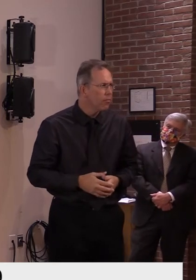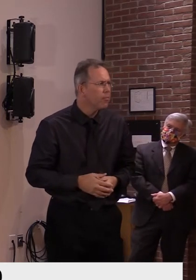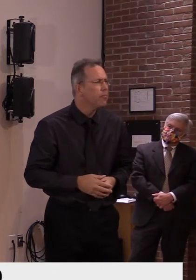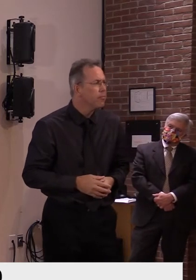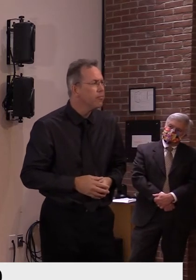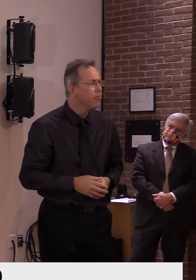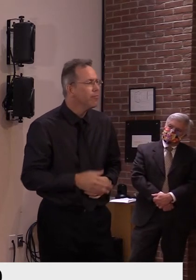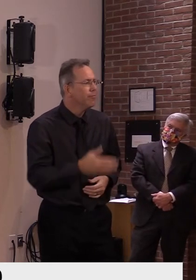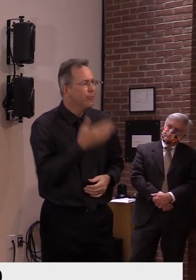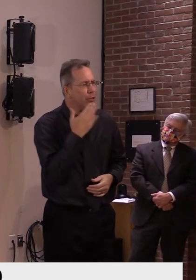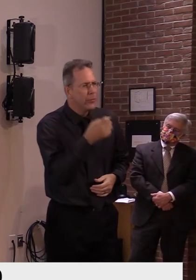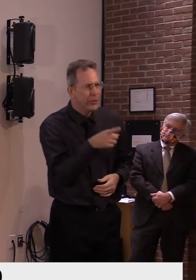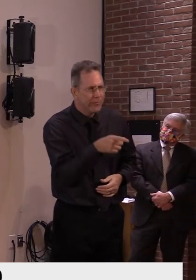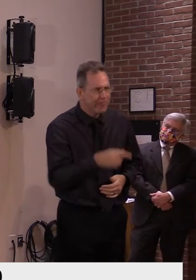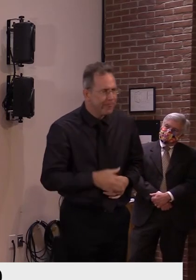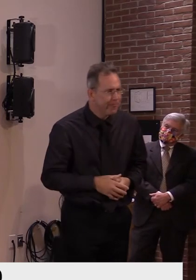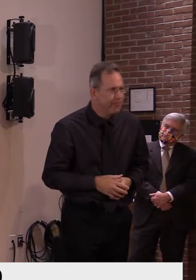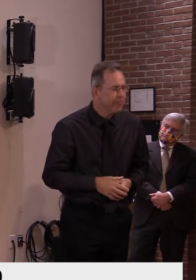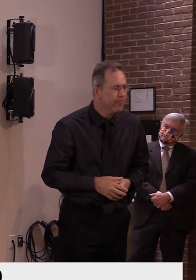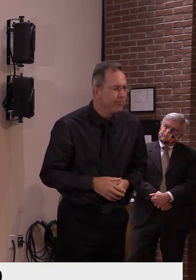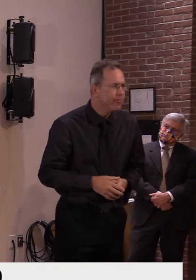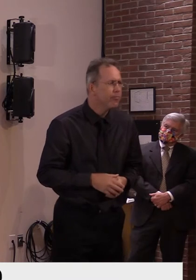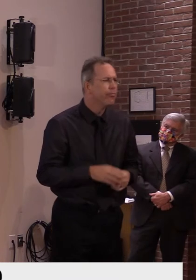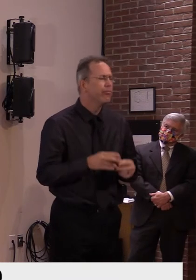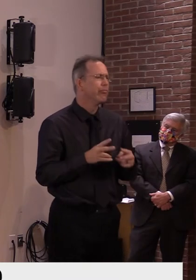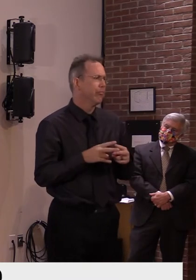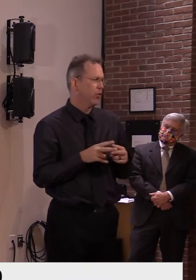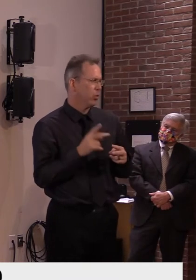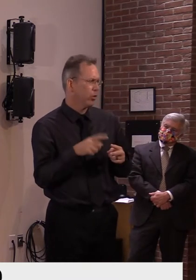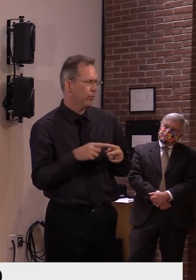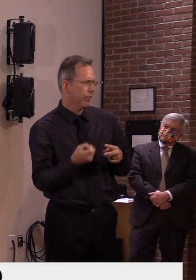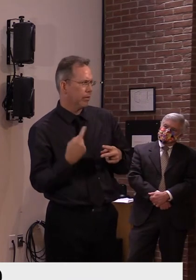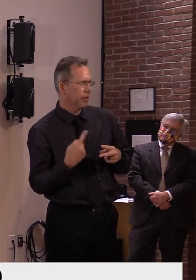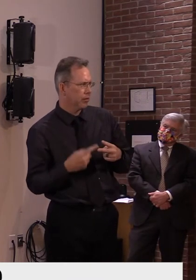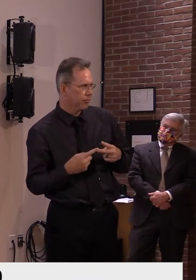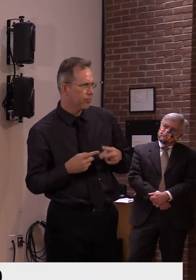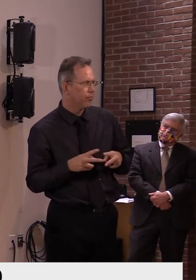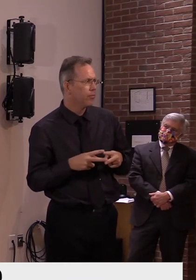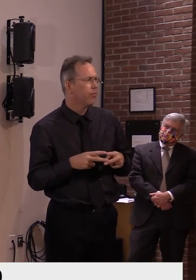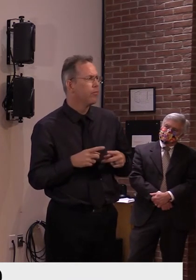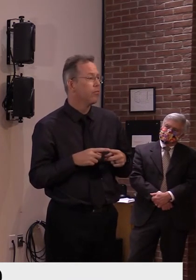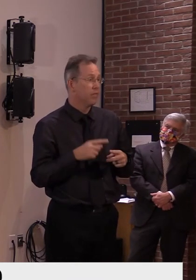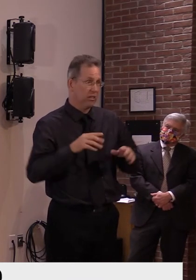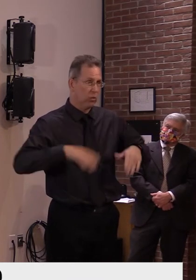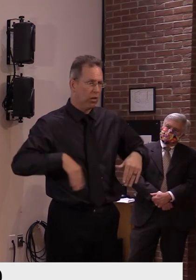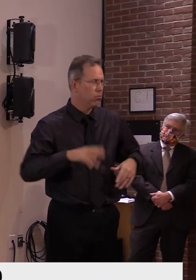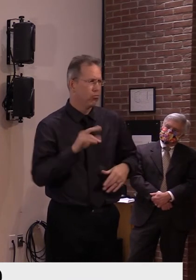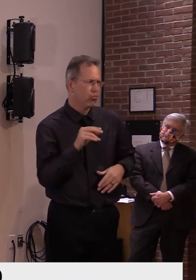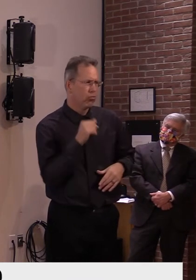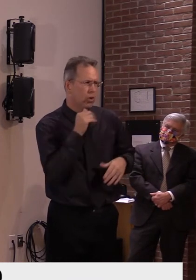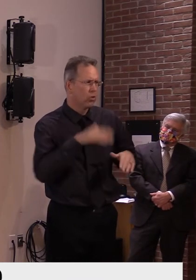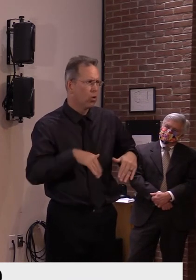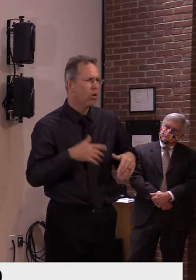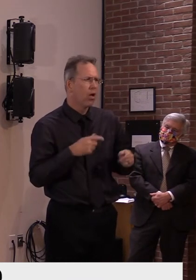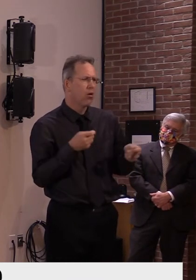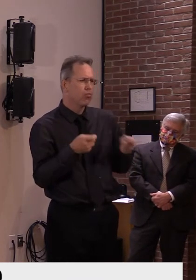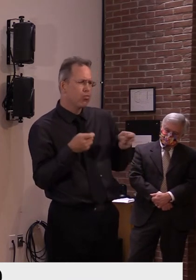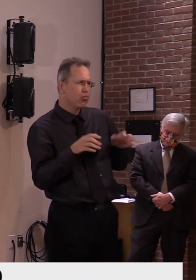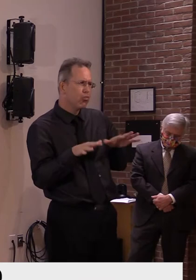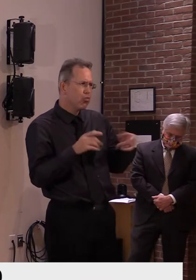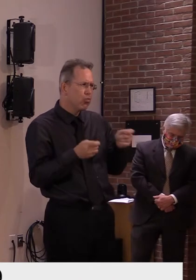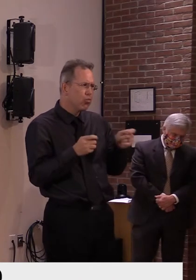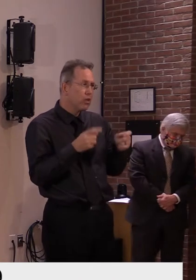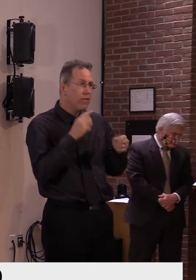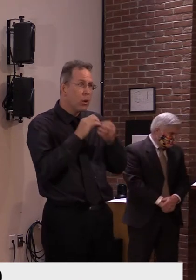you know, it's, it's 100% in our hands, what the trajectory of that forecast is. Um, we presented forecasts previously in